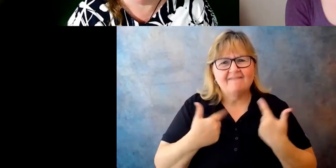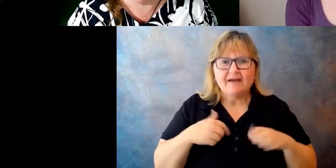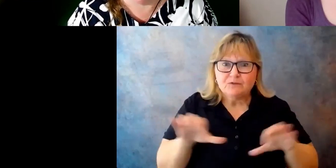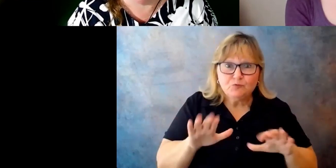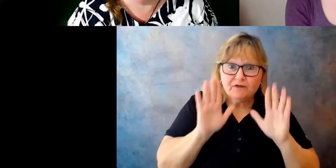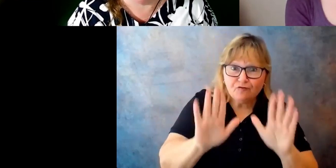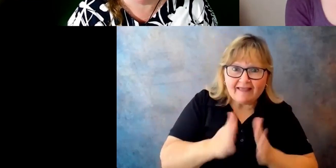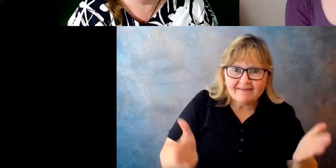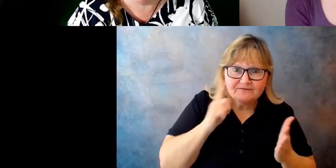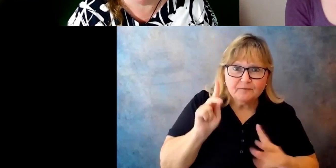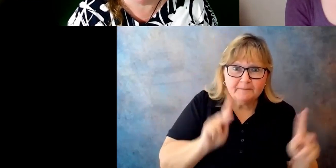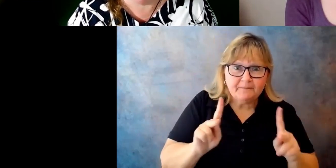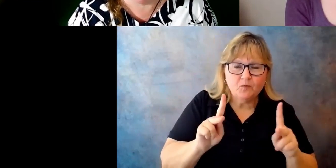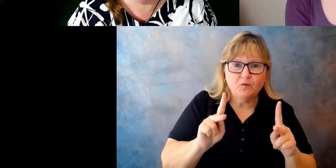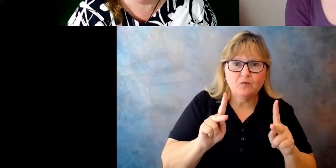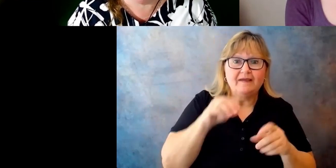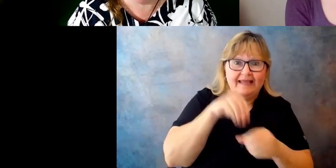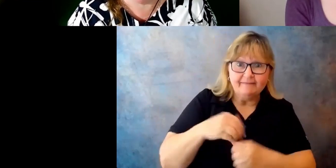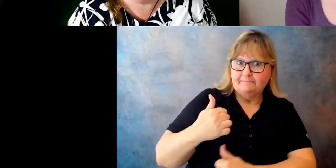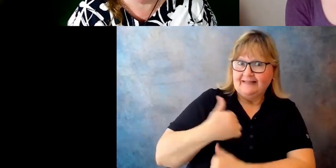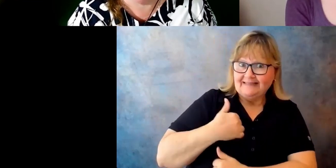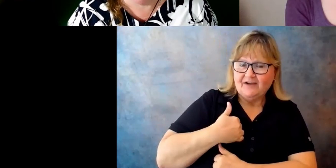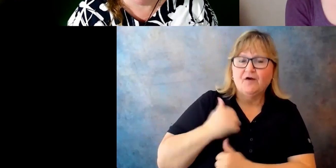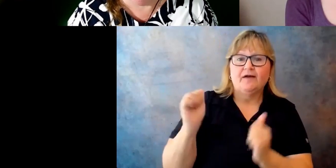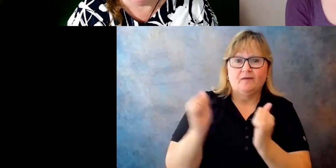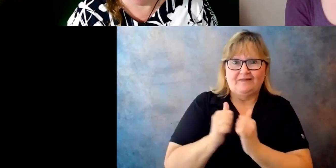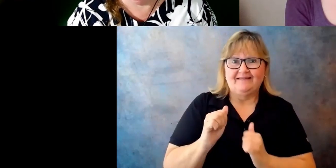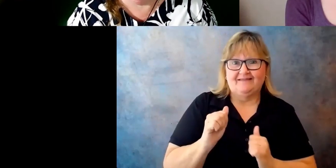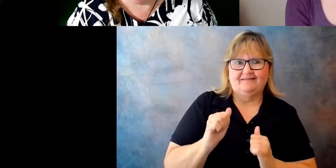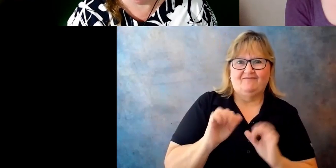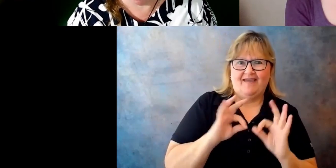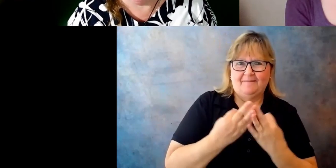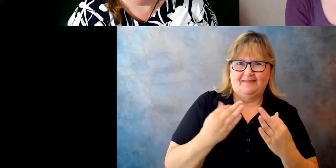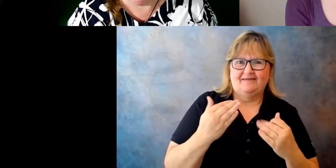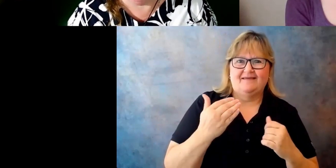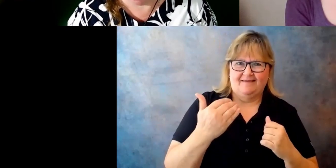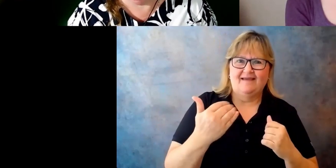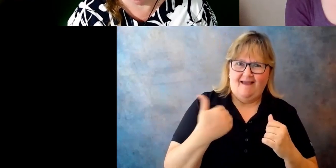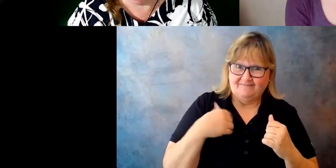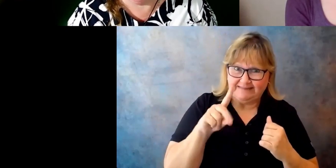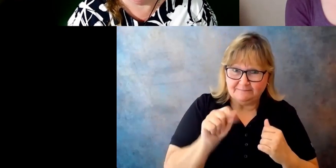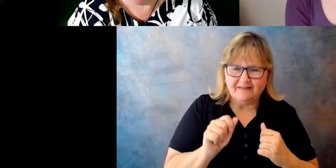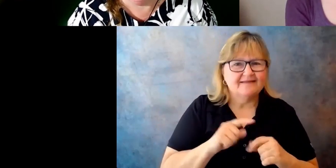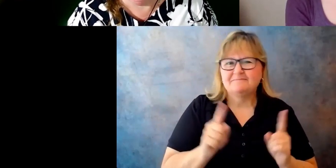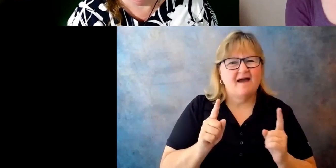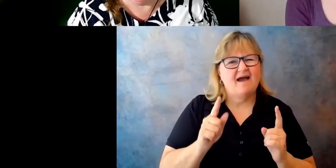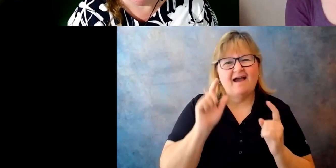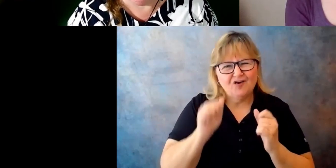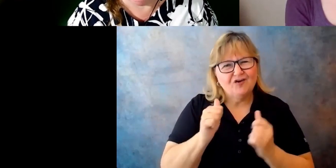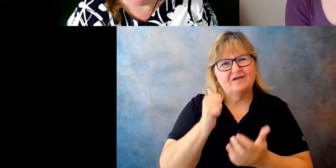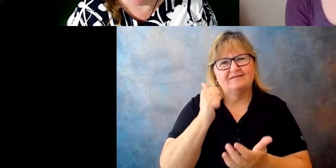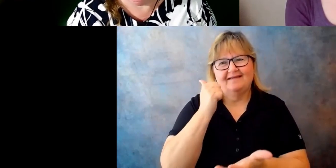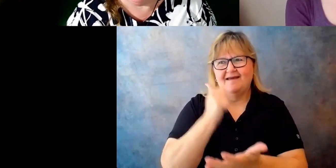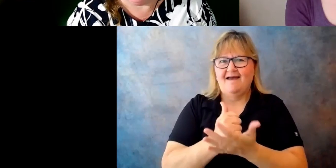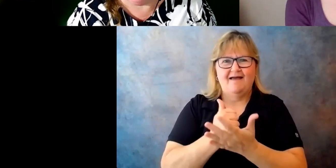with disabilities through the EFMP program, but I could do much more for, for,